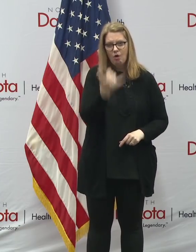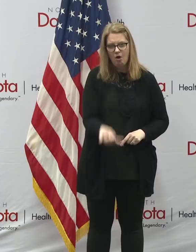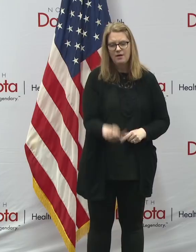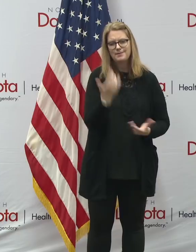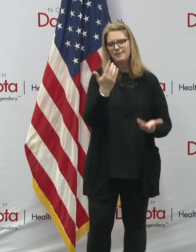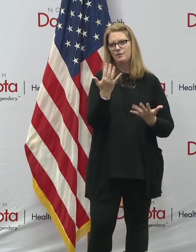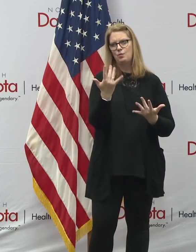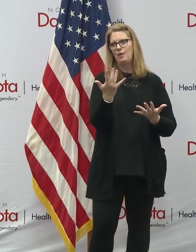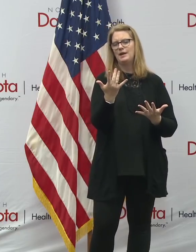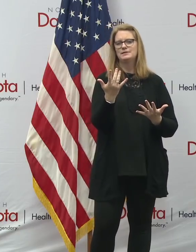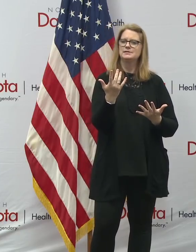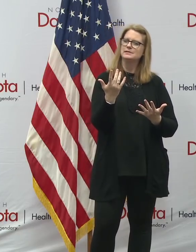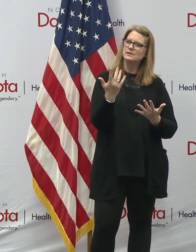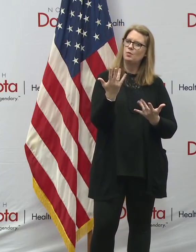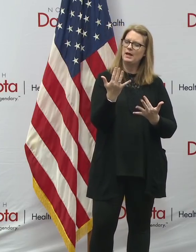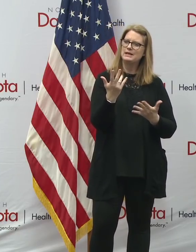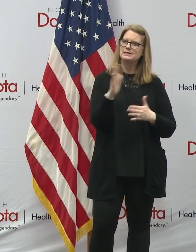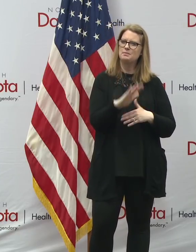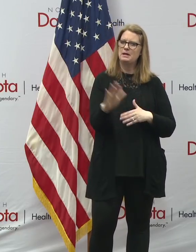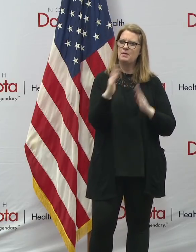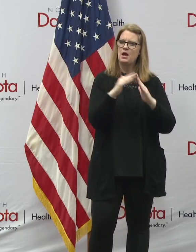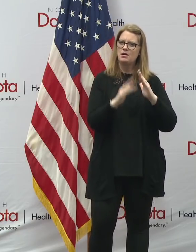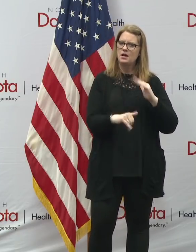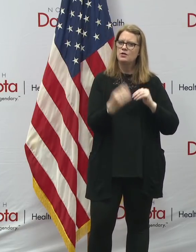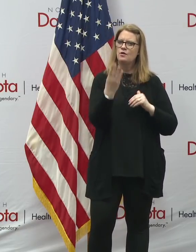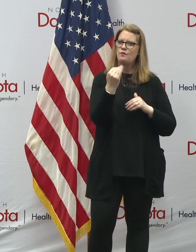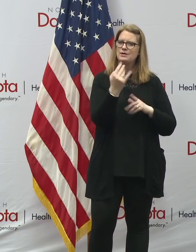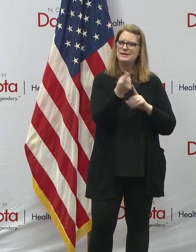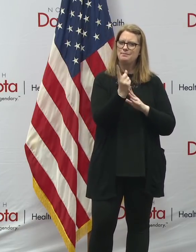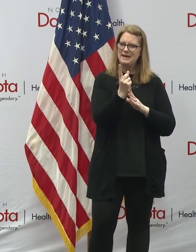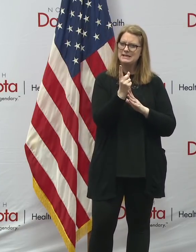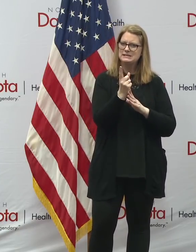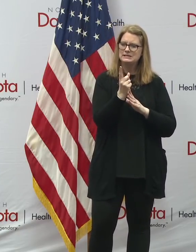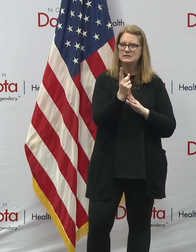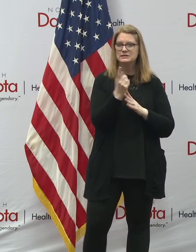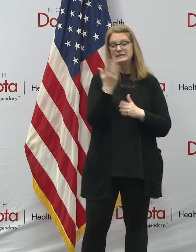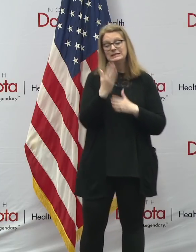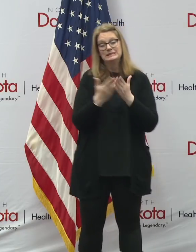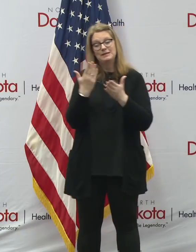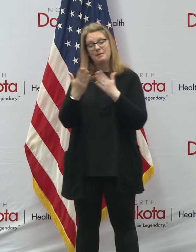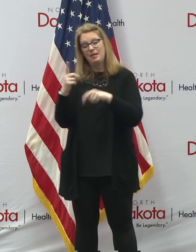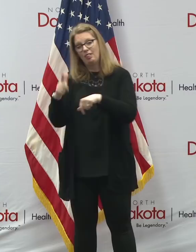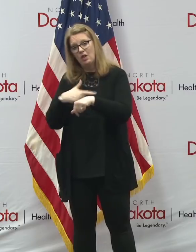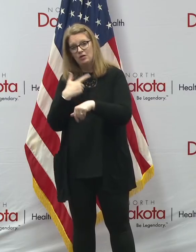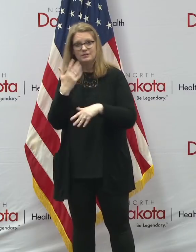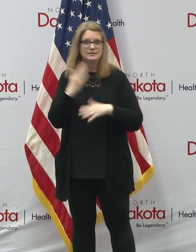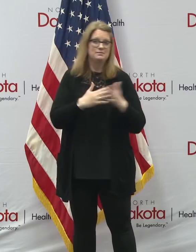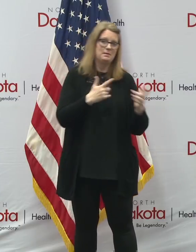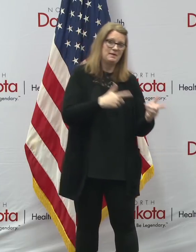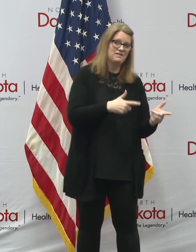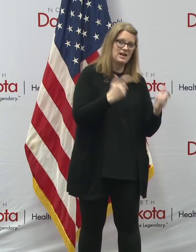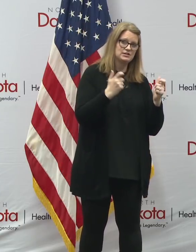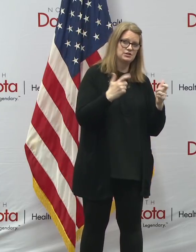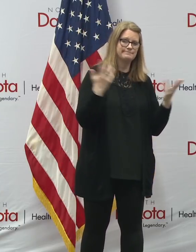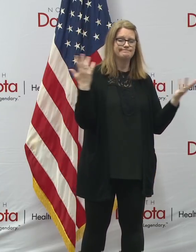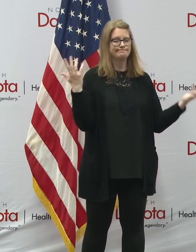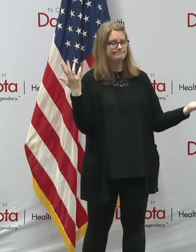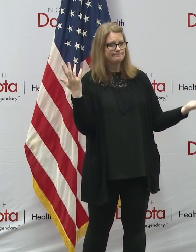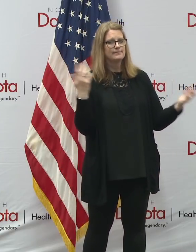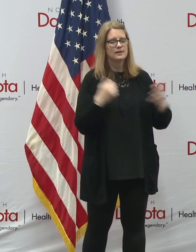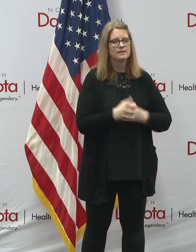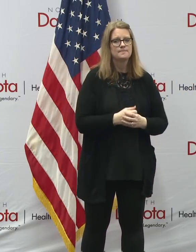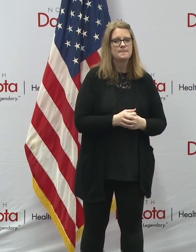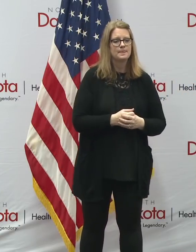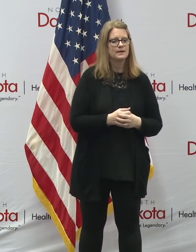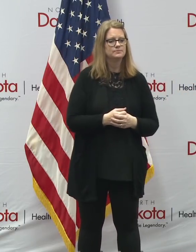time has been just slightly under 14 minutes. That average means some might be longer than that, some might be faster than that. But we do